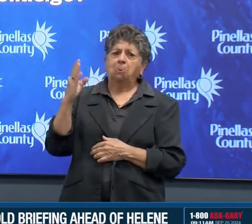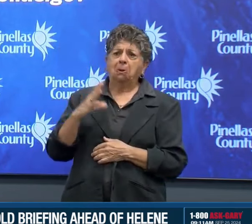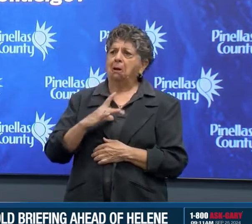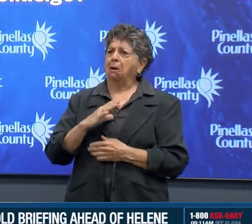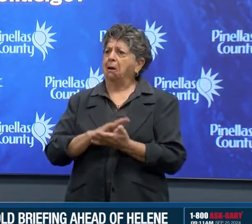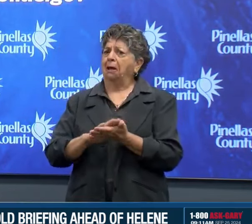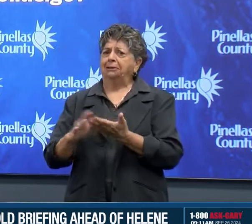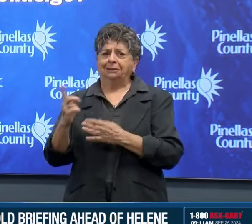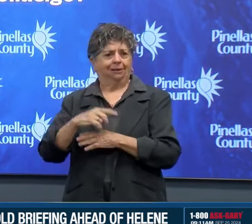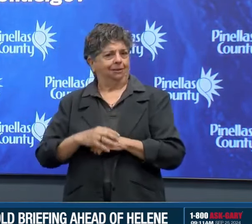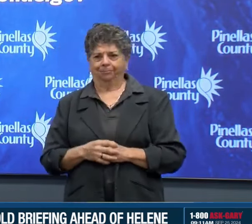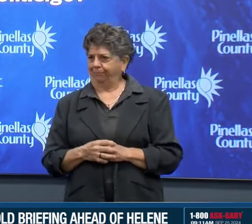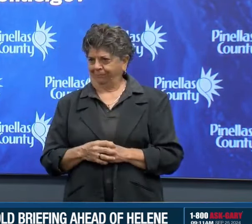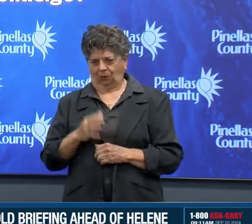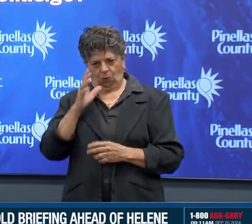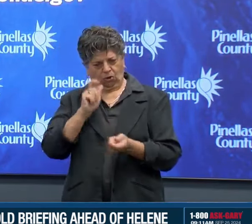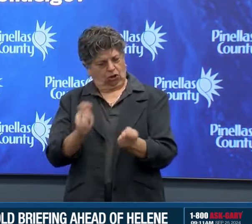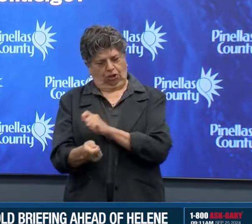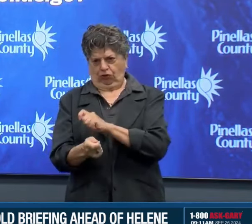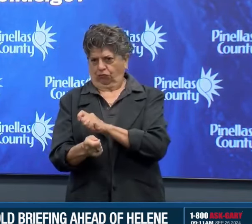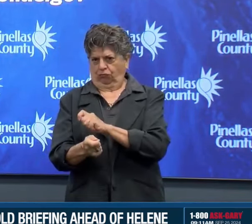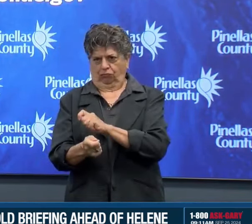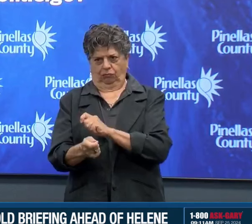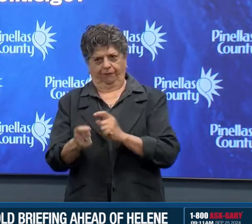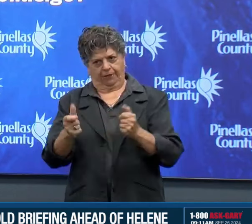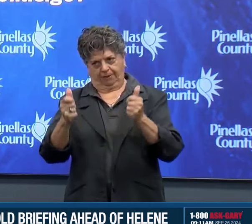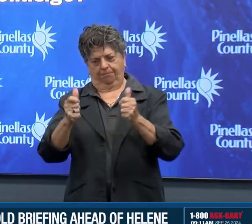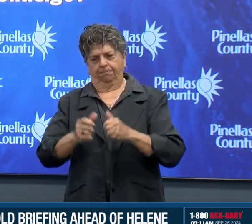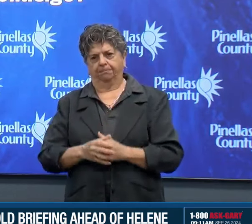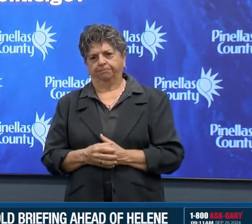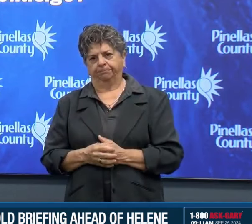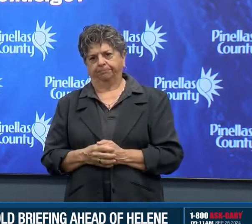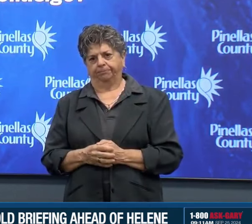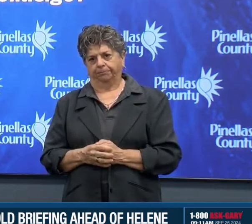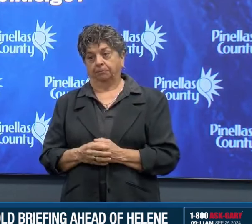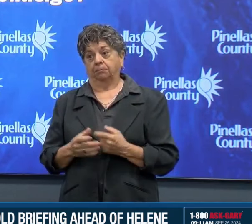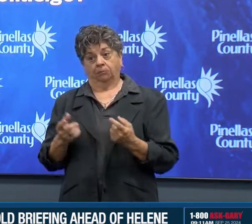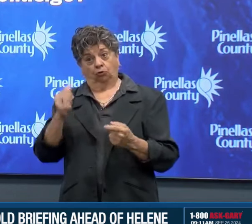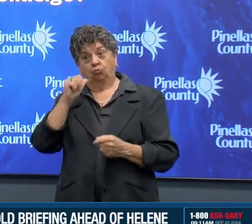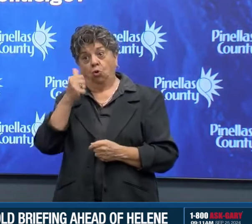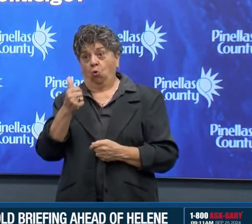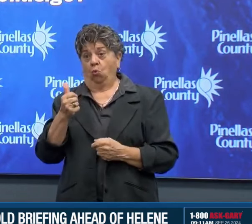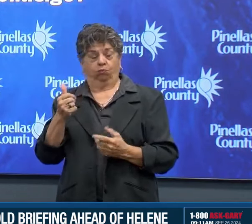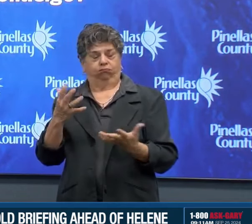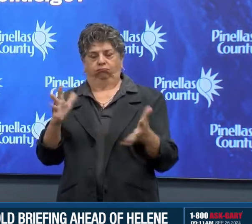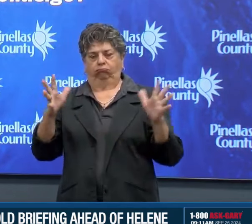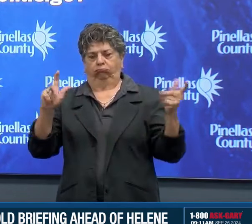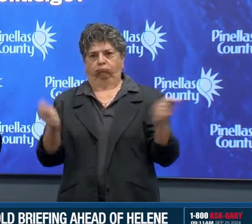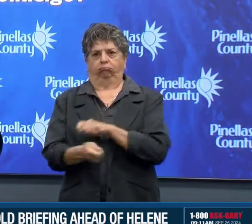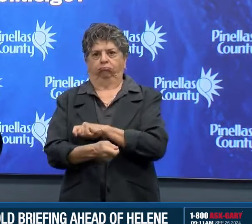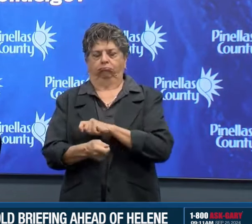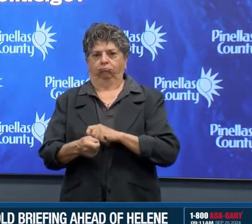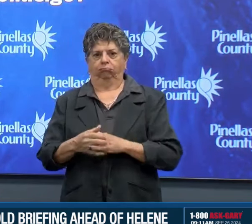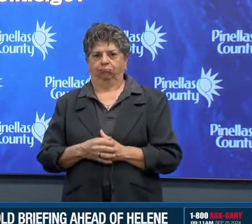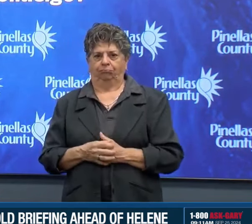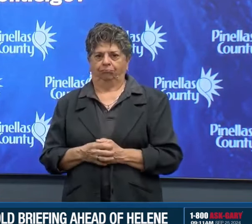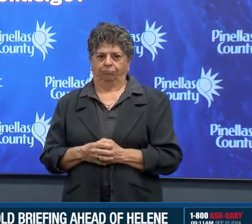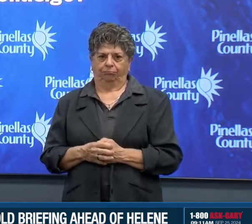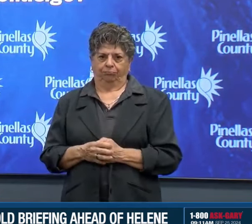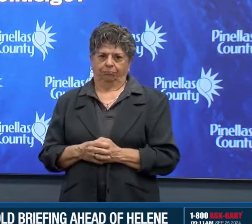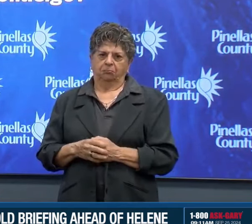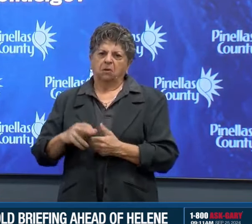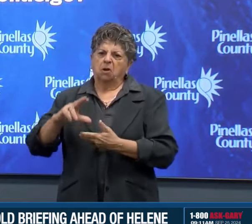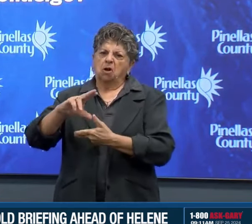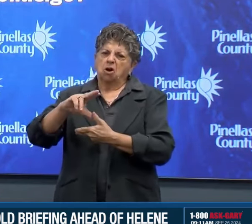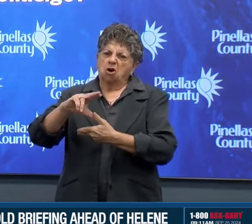conditions change very rapidly. And that's what it's expected tomorrow. This 415 mile storm would, if you